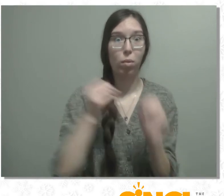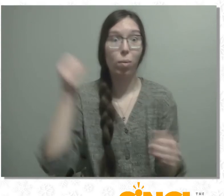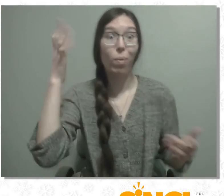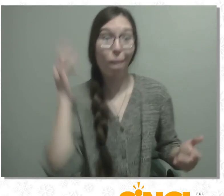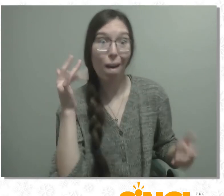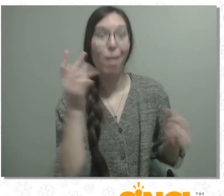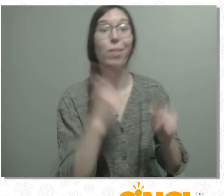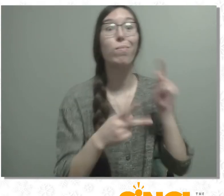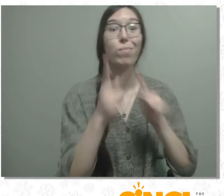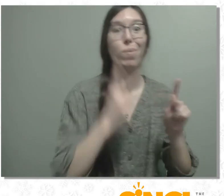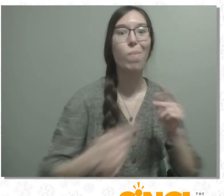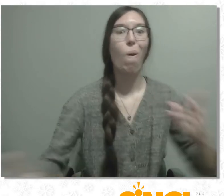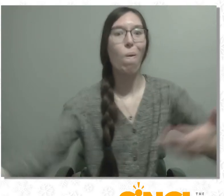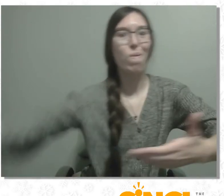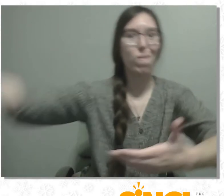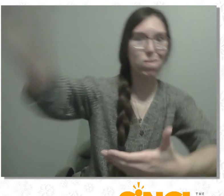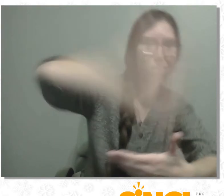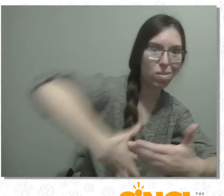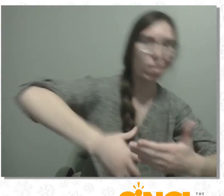at grocery stores hit by hoarding.